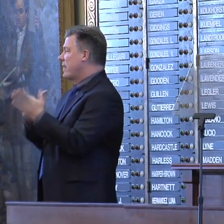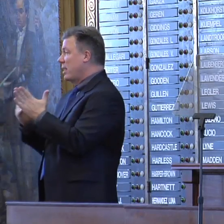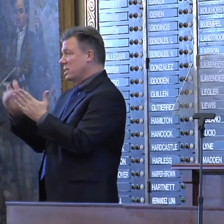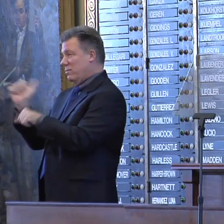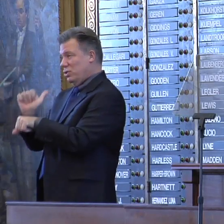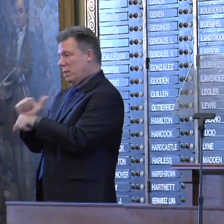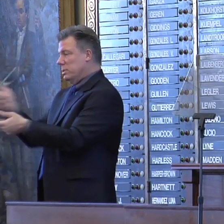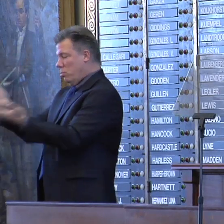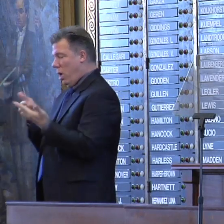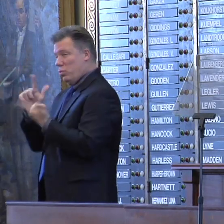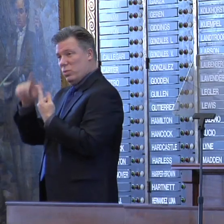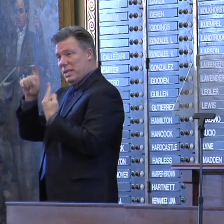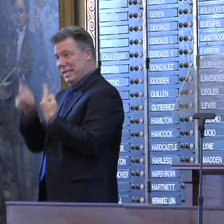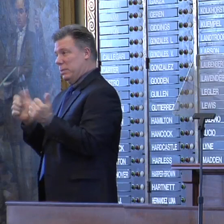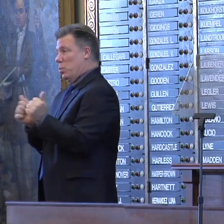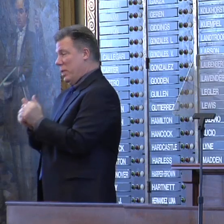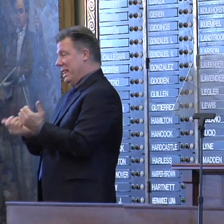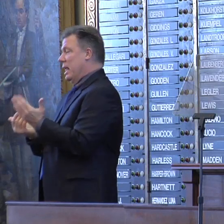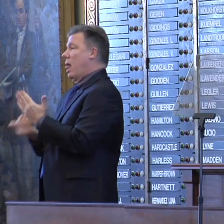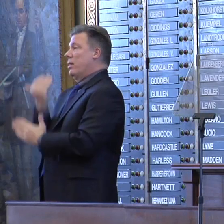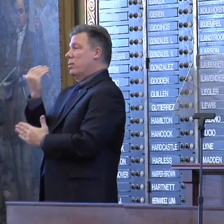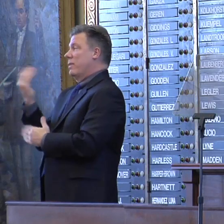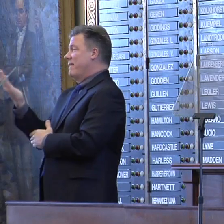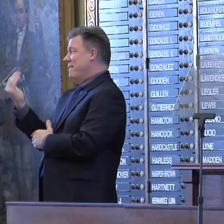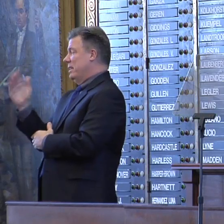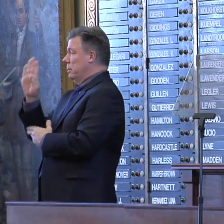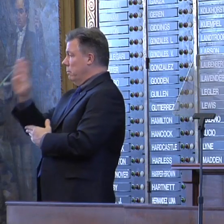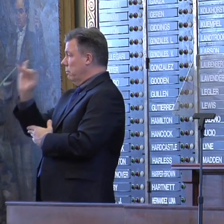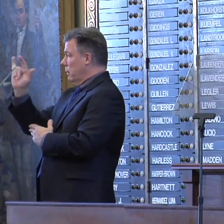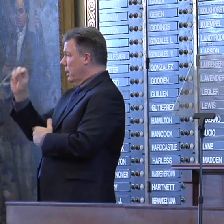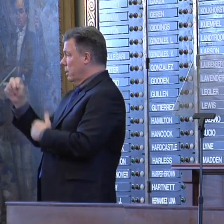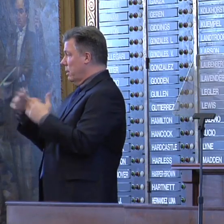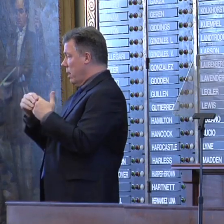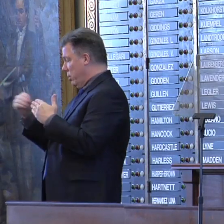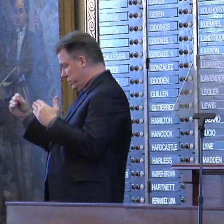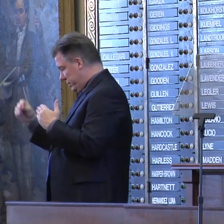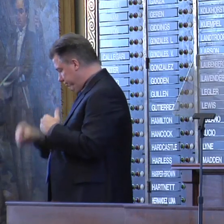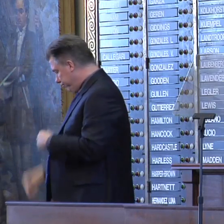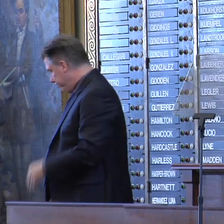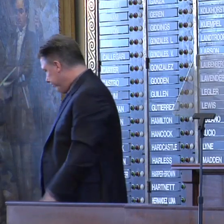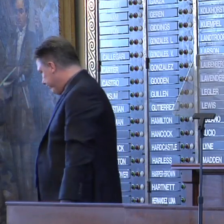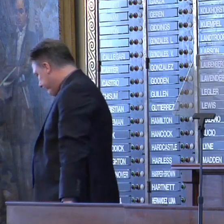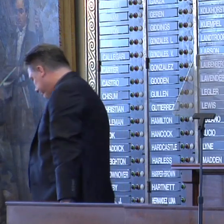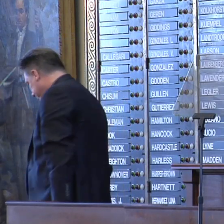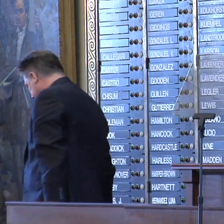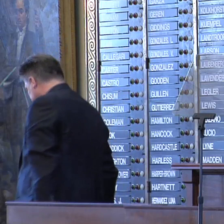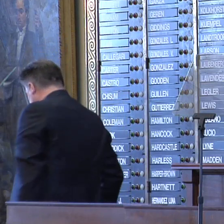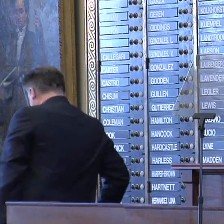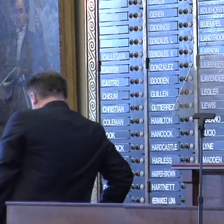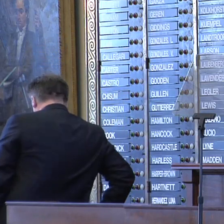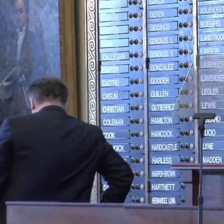Texas, along with nearly $15 billion in capital investment. As the nation